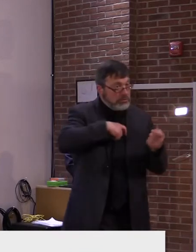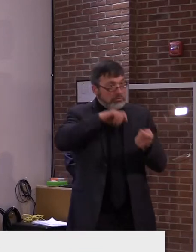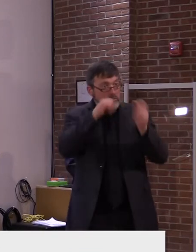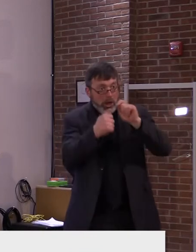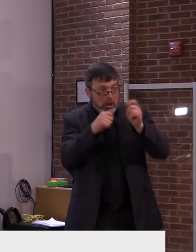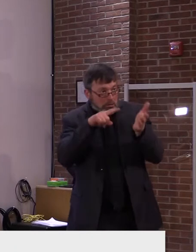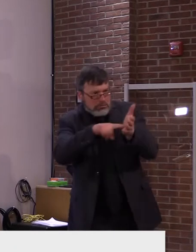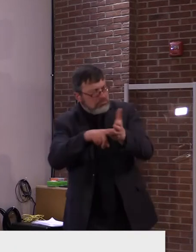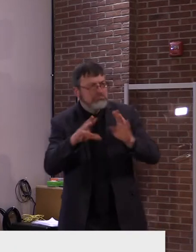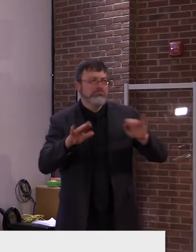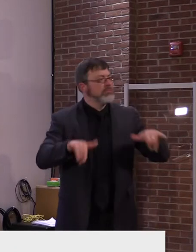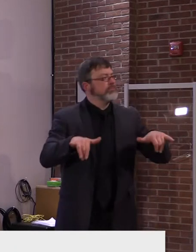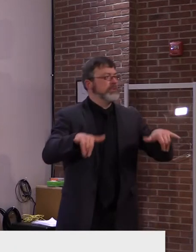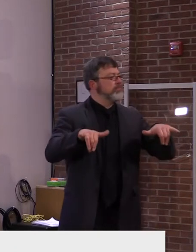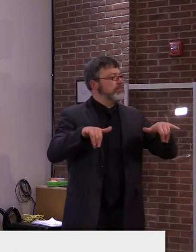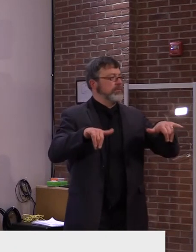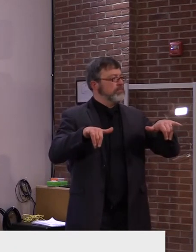necessary.